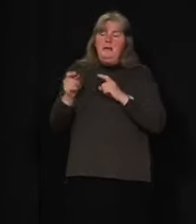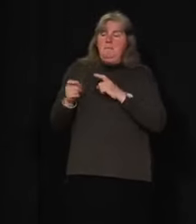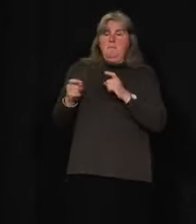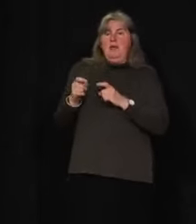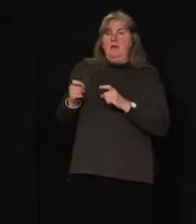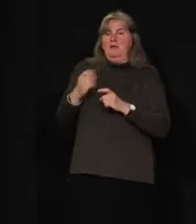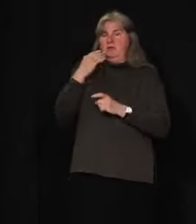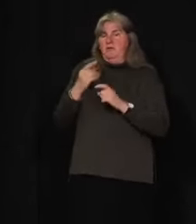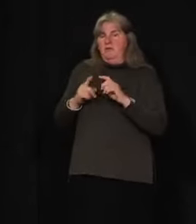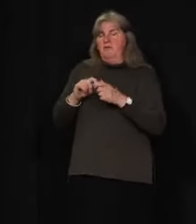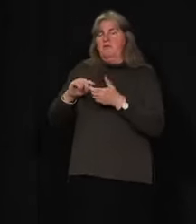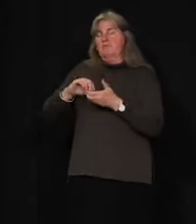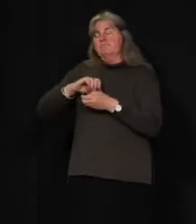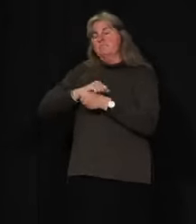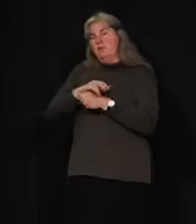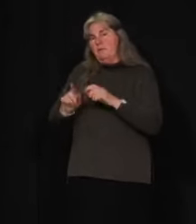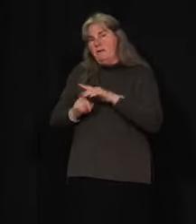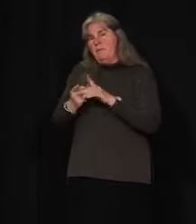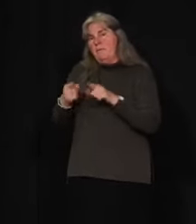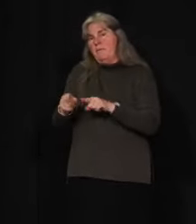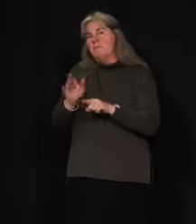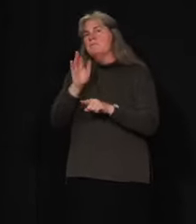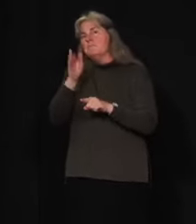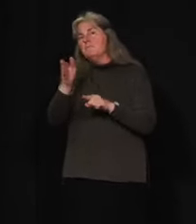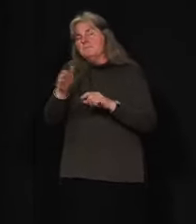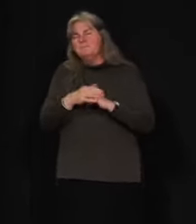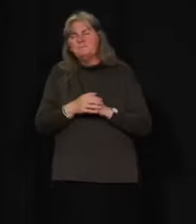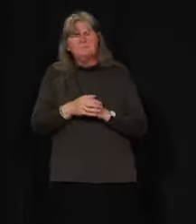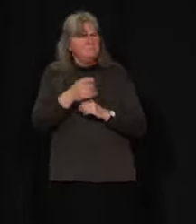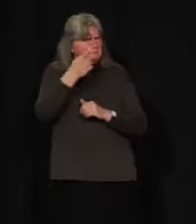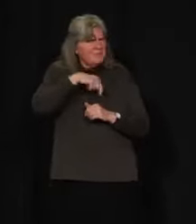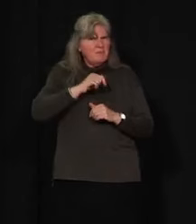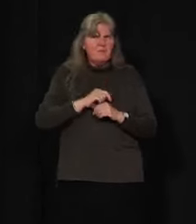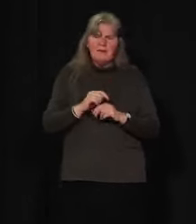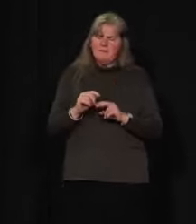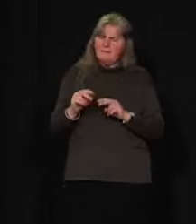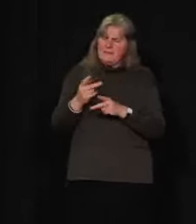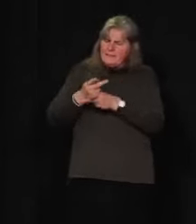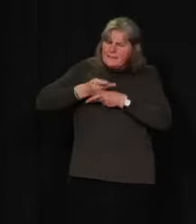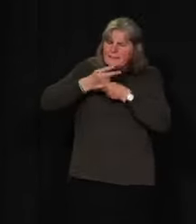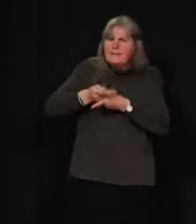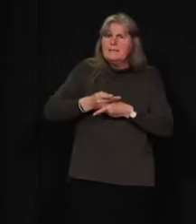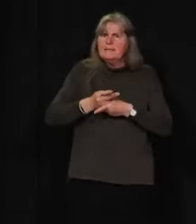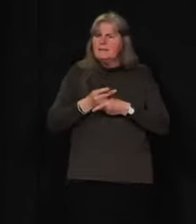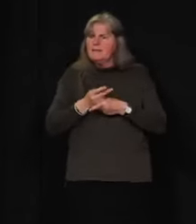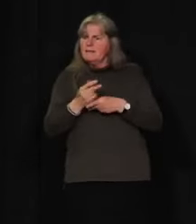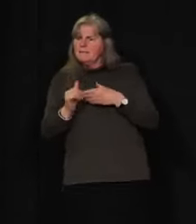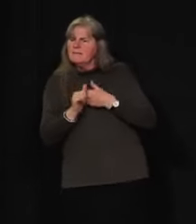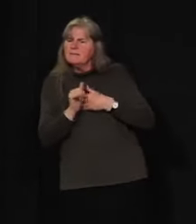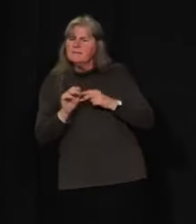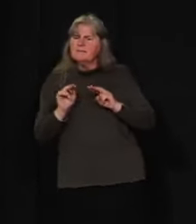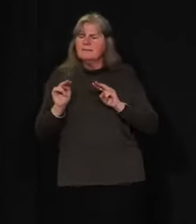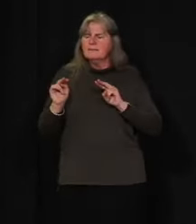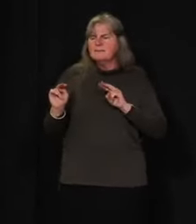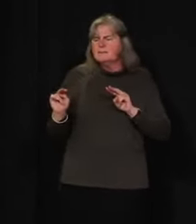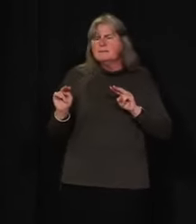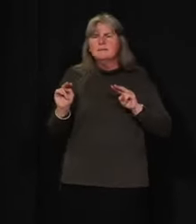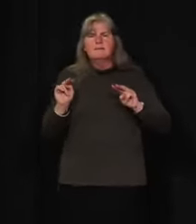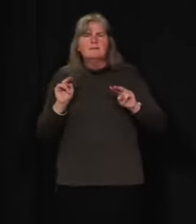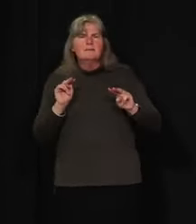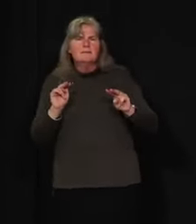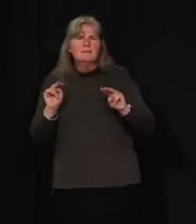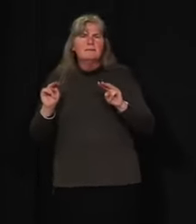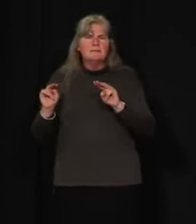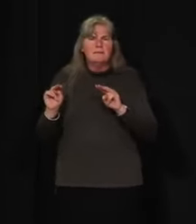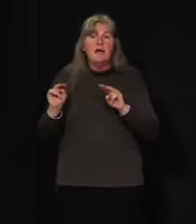Getting through this pandemic means taking calculated, smart, and perhaps bold risks. If we carefully